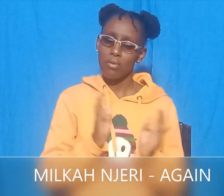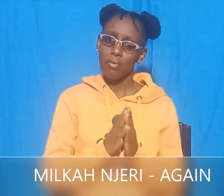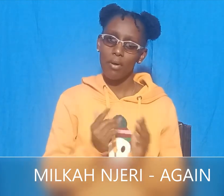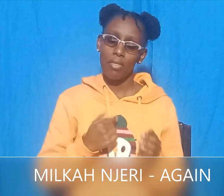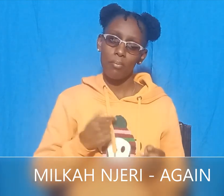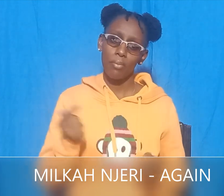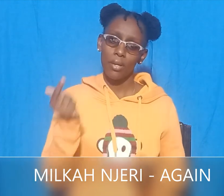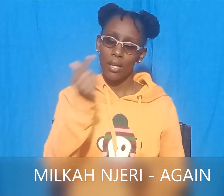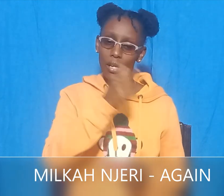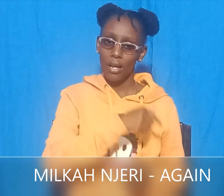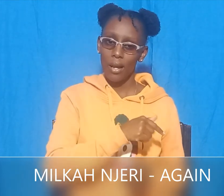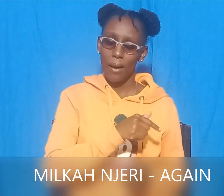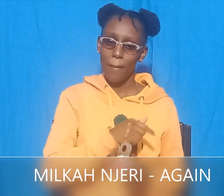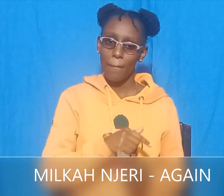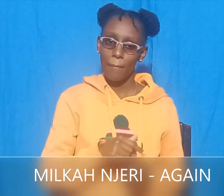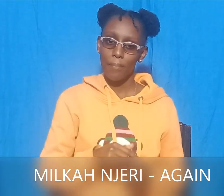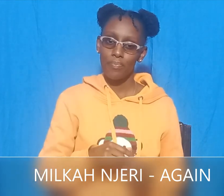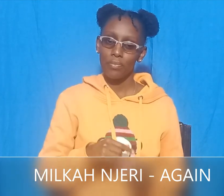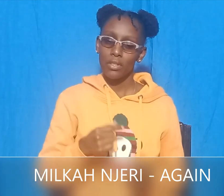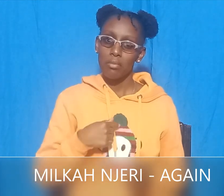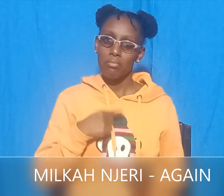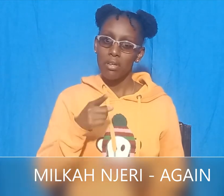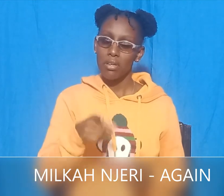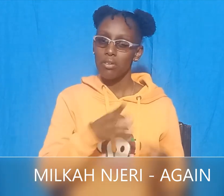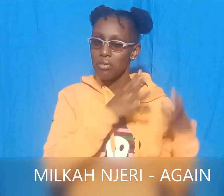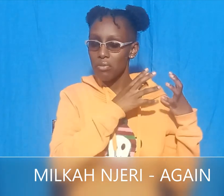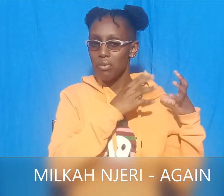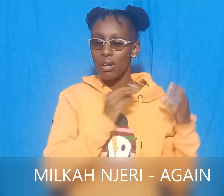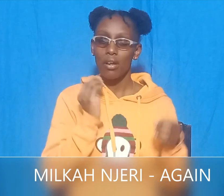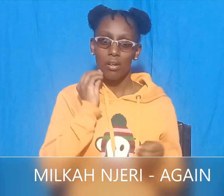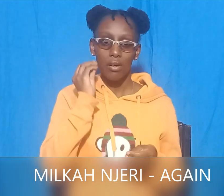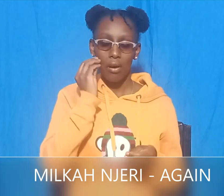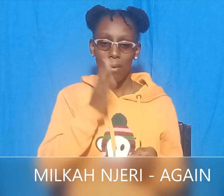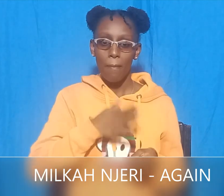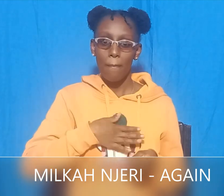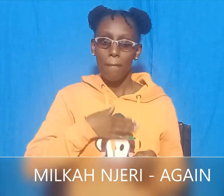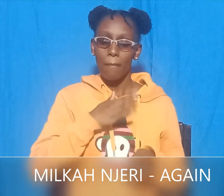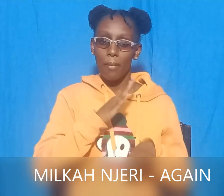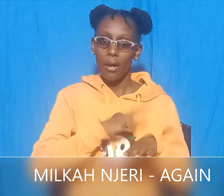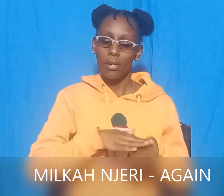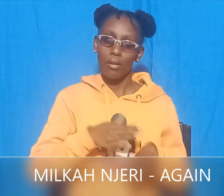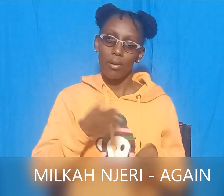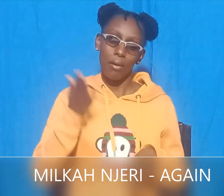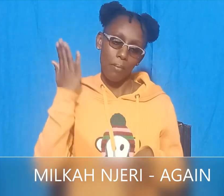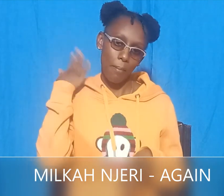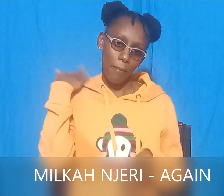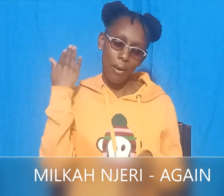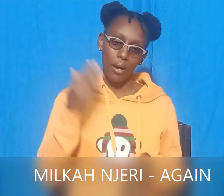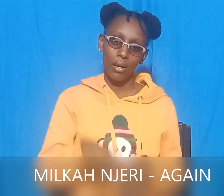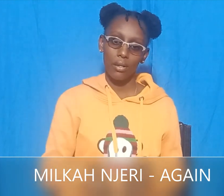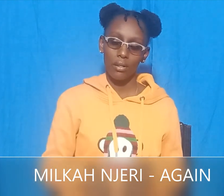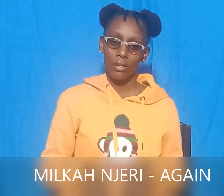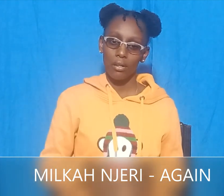I shall carry you to my home on my back. I shall not swim very quickly.